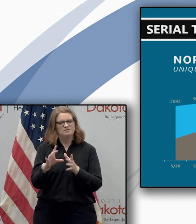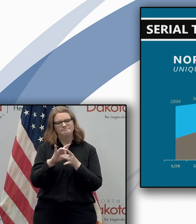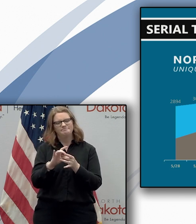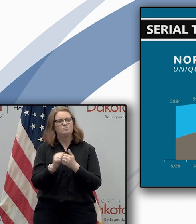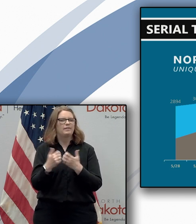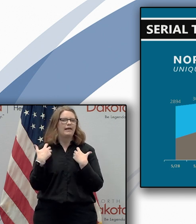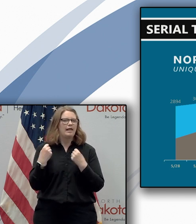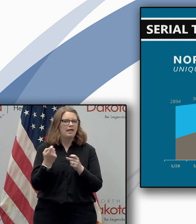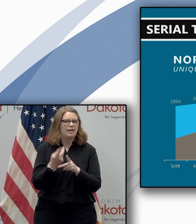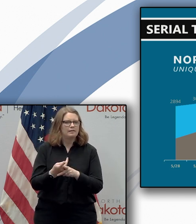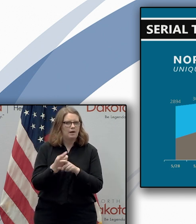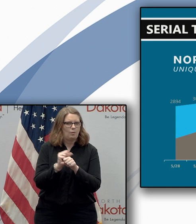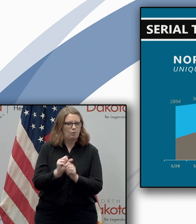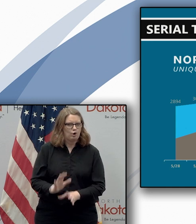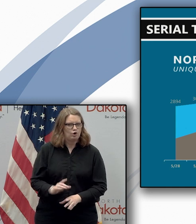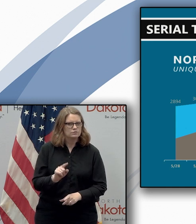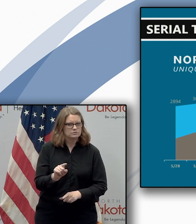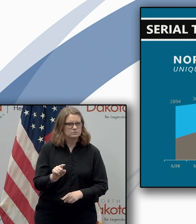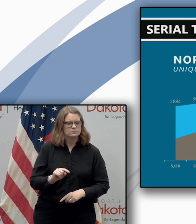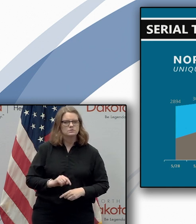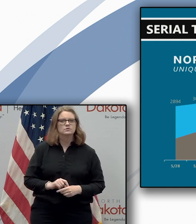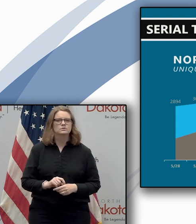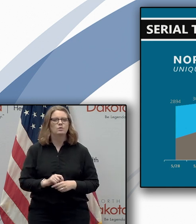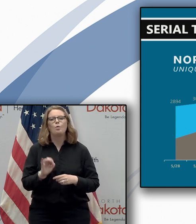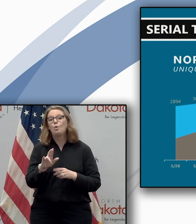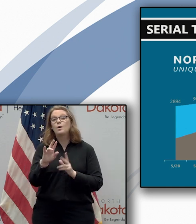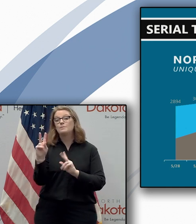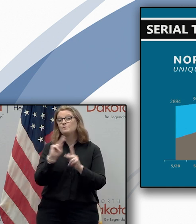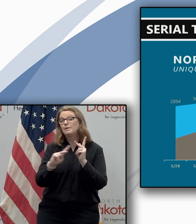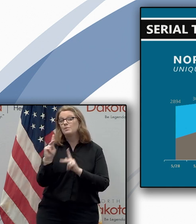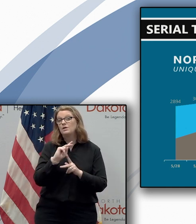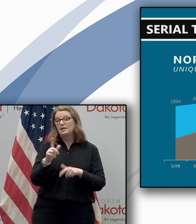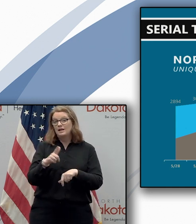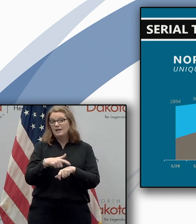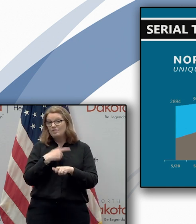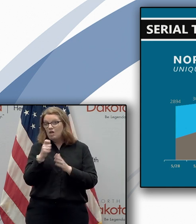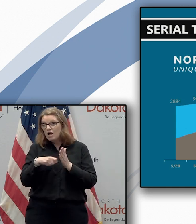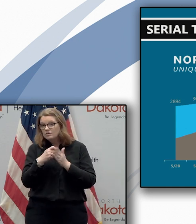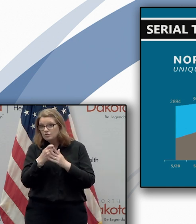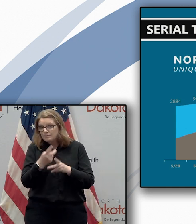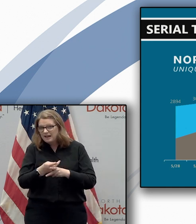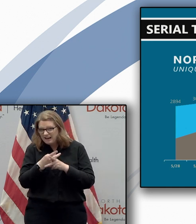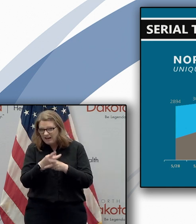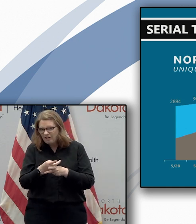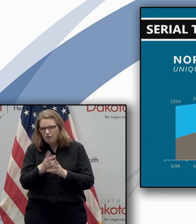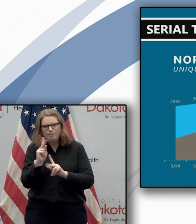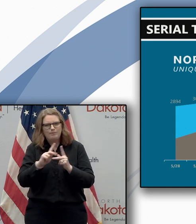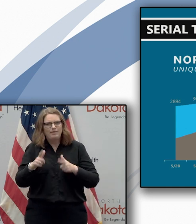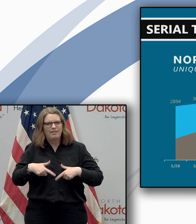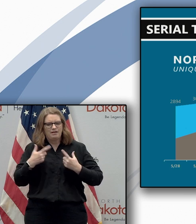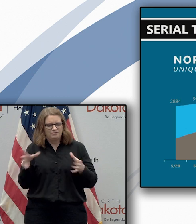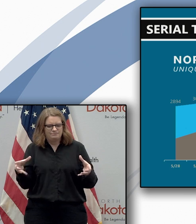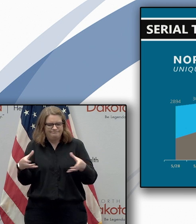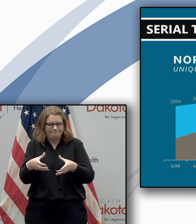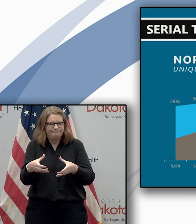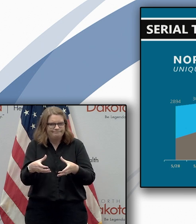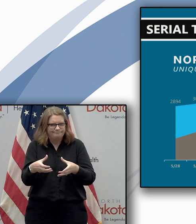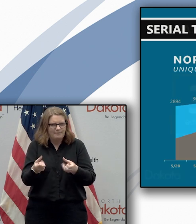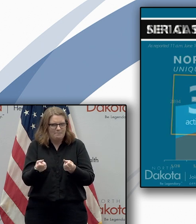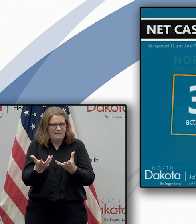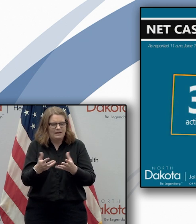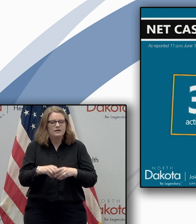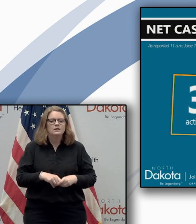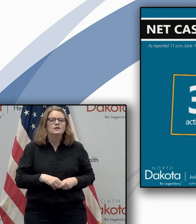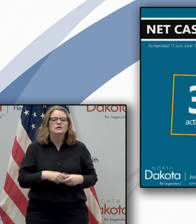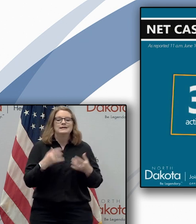workers uh or residents of long-term care or other congregate living uh when we take a look at the net